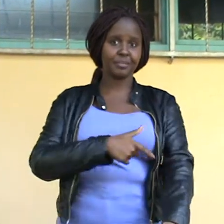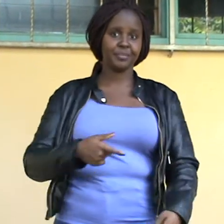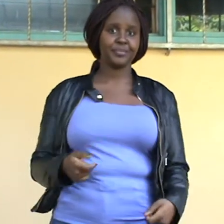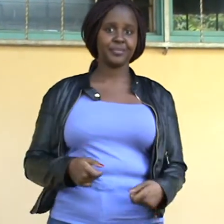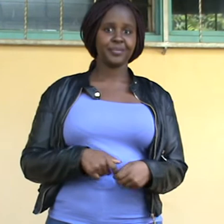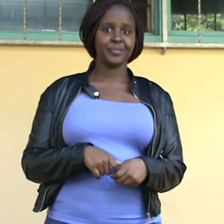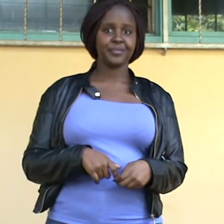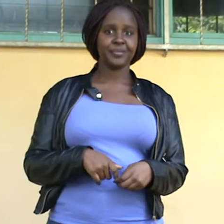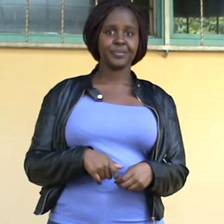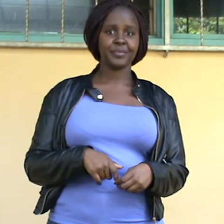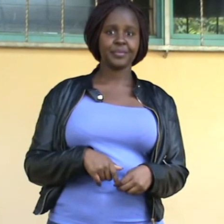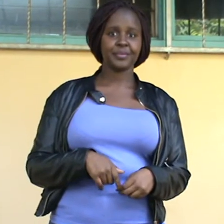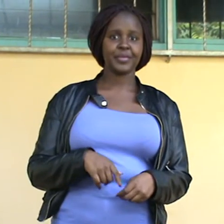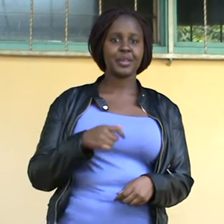I need to complete my dreams.